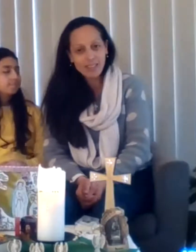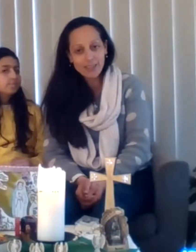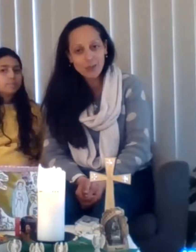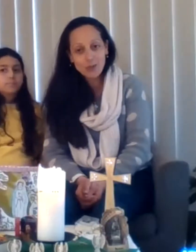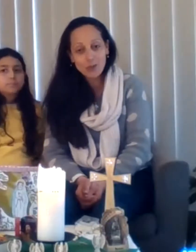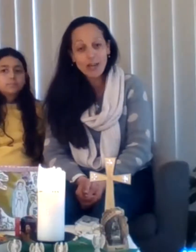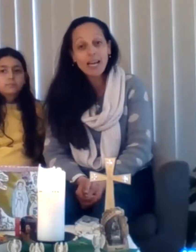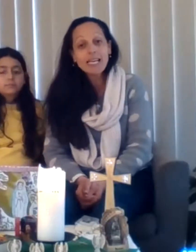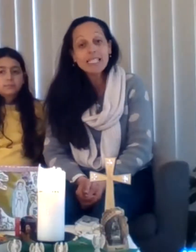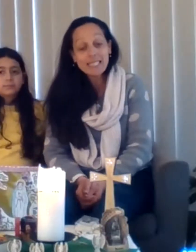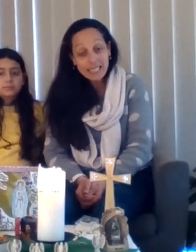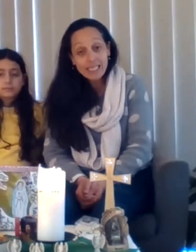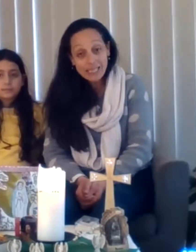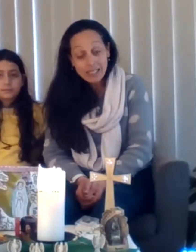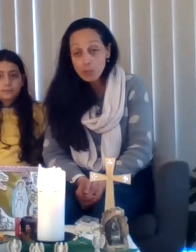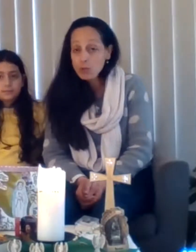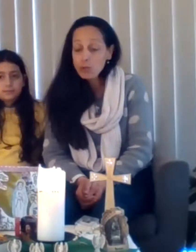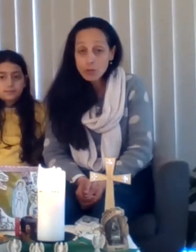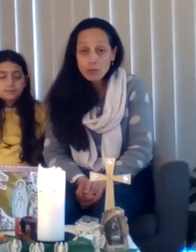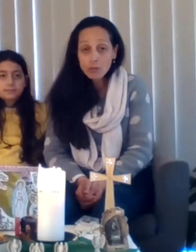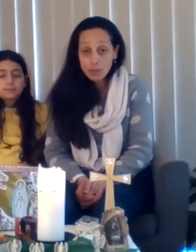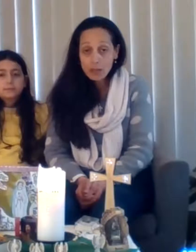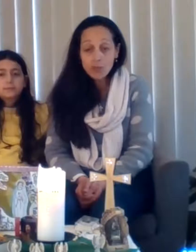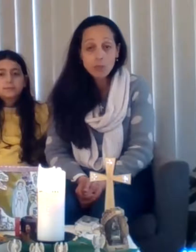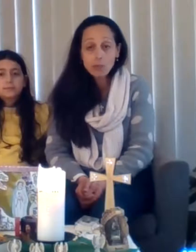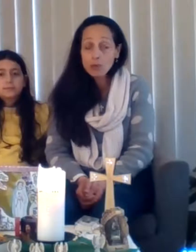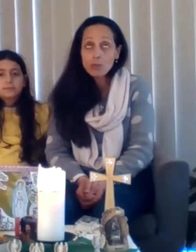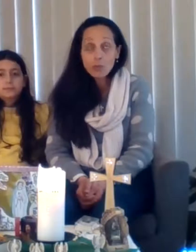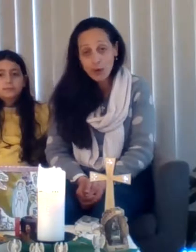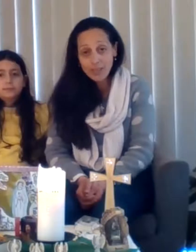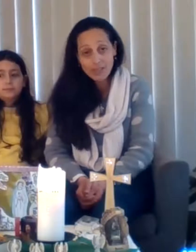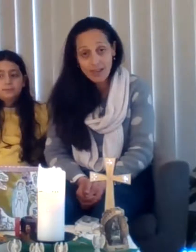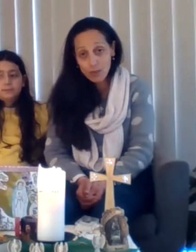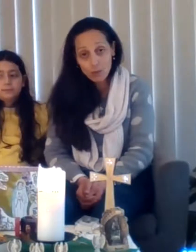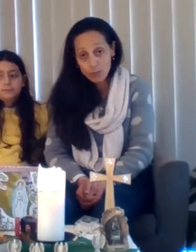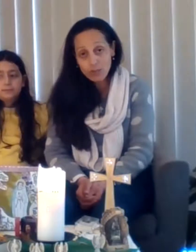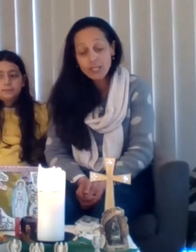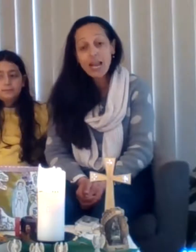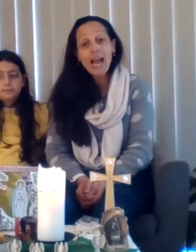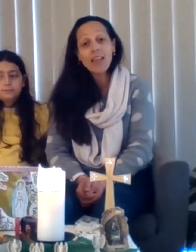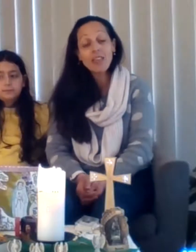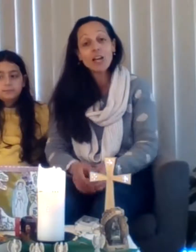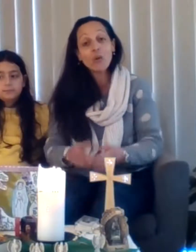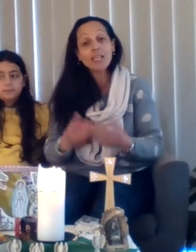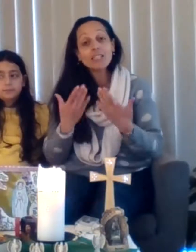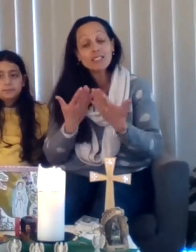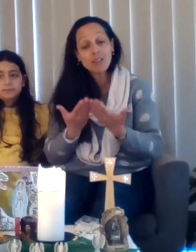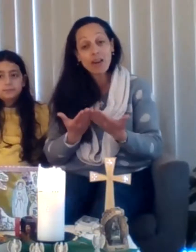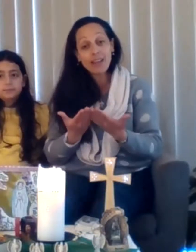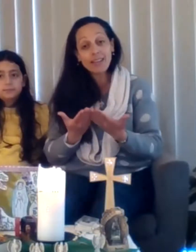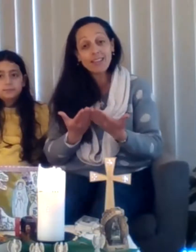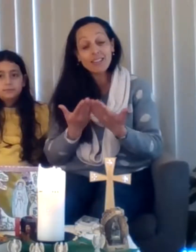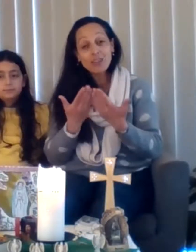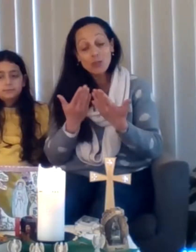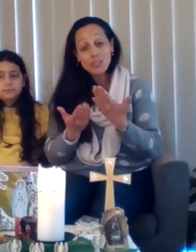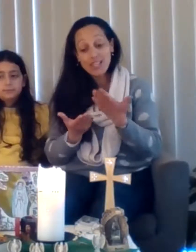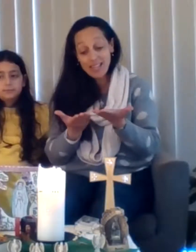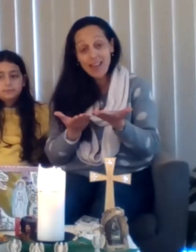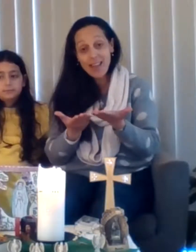I think it's her daughter singing this beautiful hymn, this beautiful praise to our Lord and they're going to sign using their